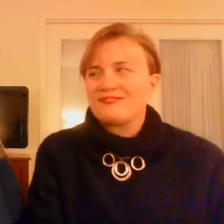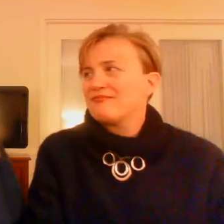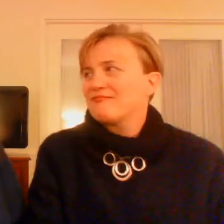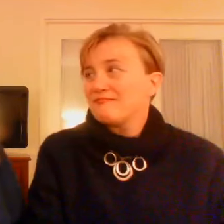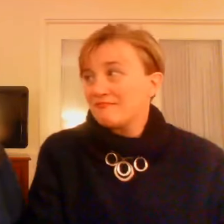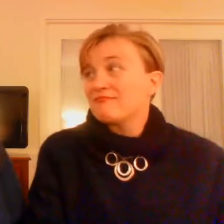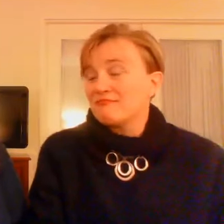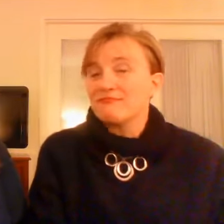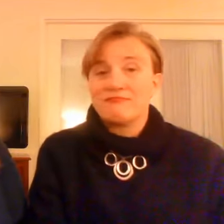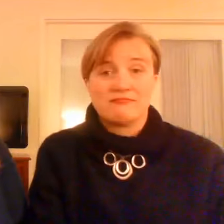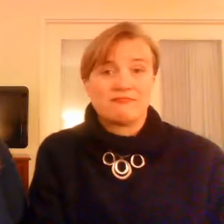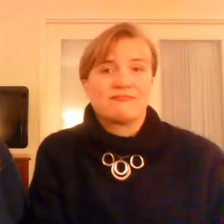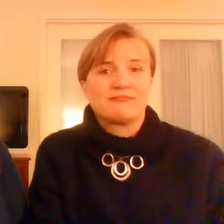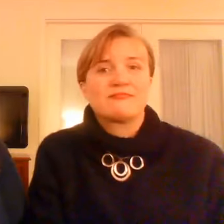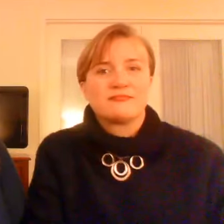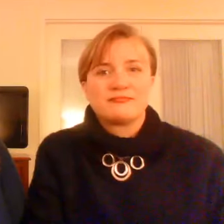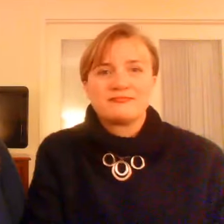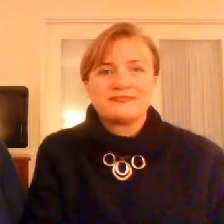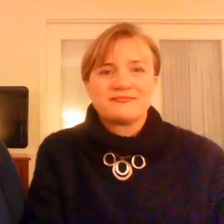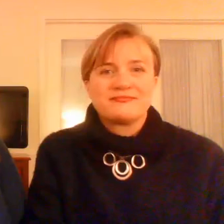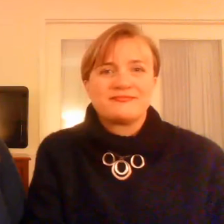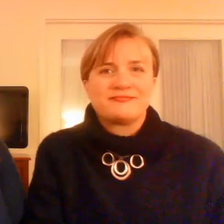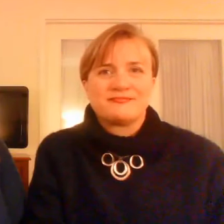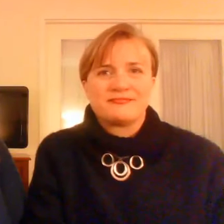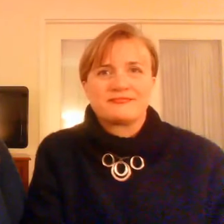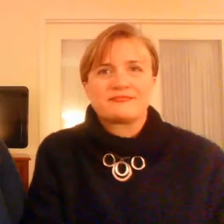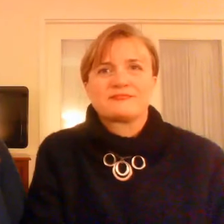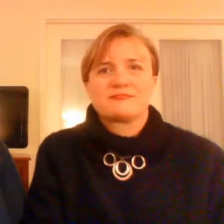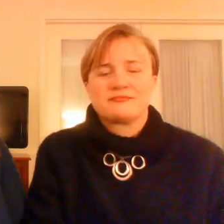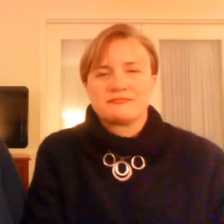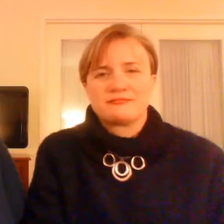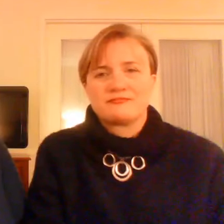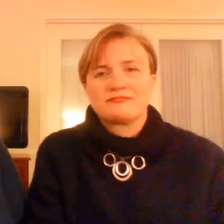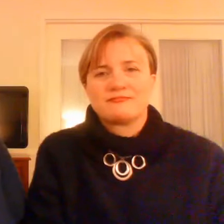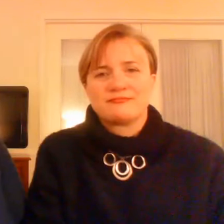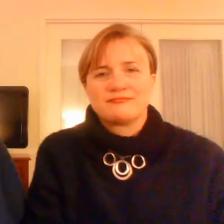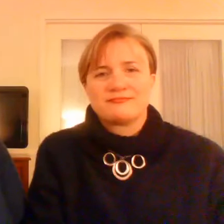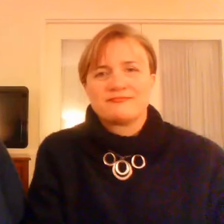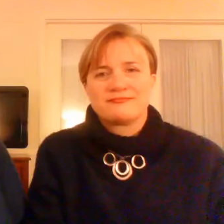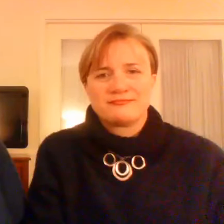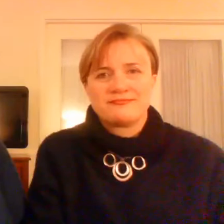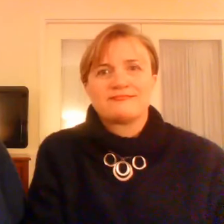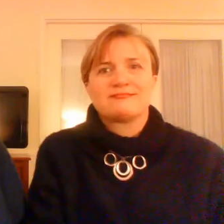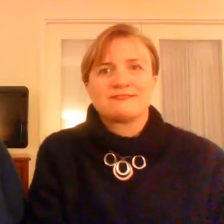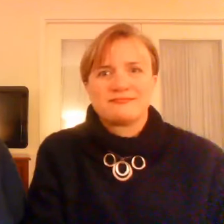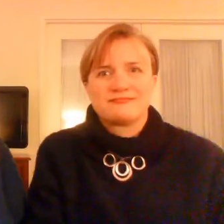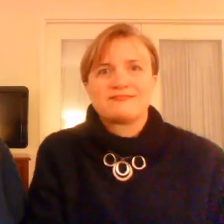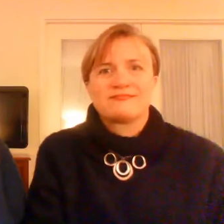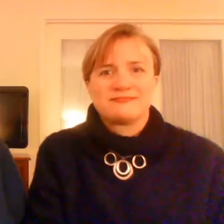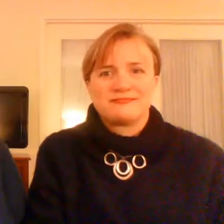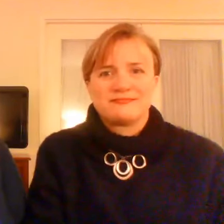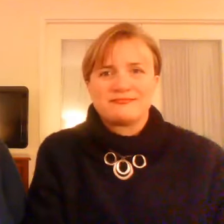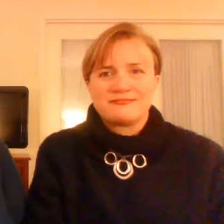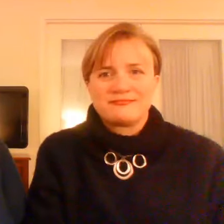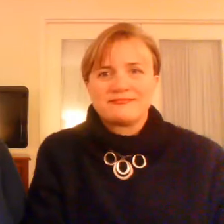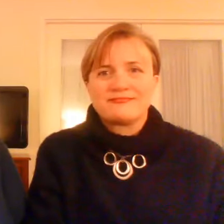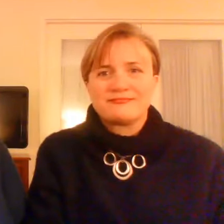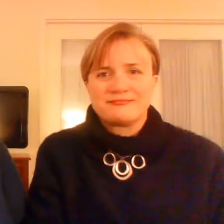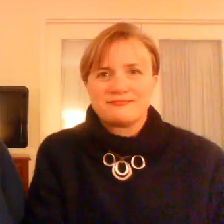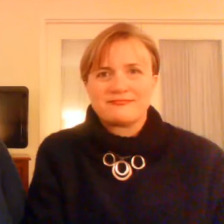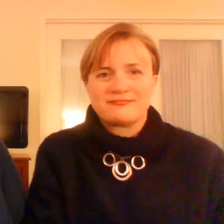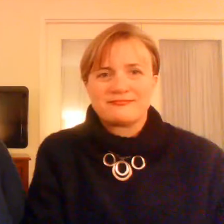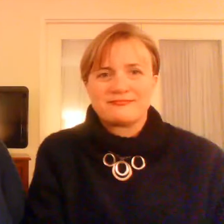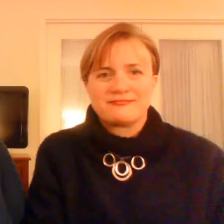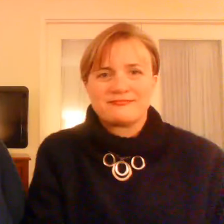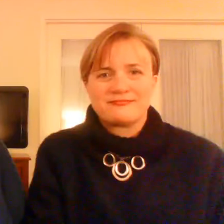bit or have a conversation about what it is that's so different from mastermind because we were talking about this afterwards and going, how can I make people understand how